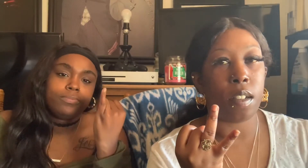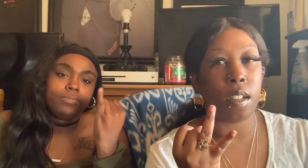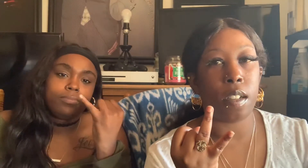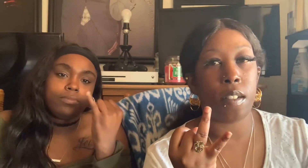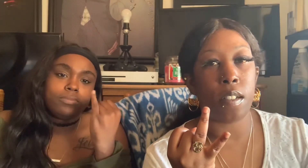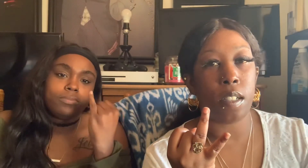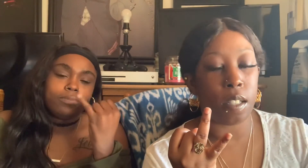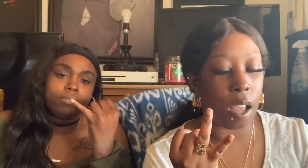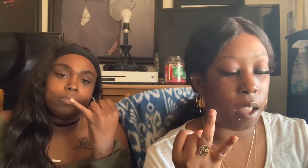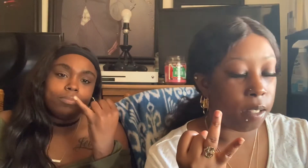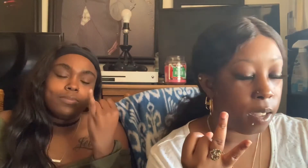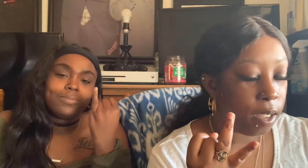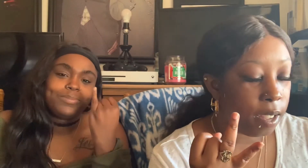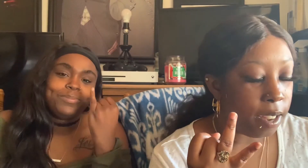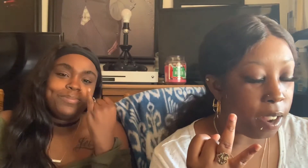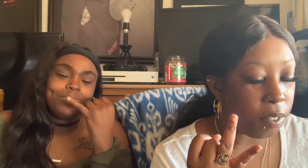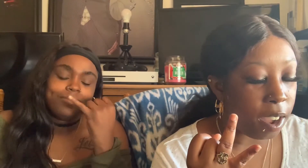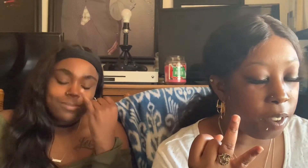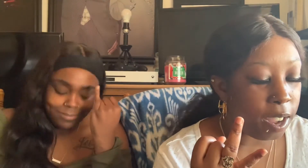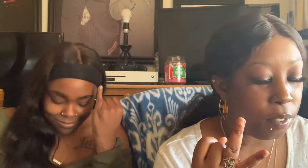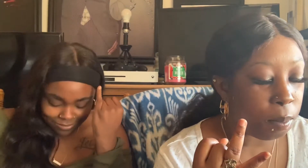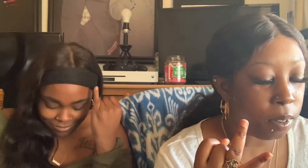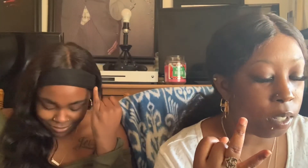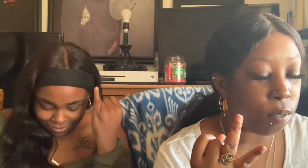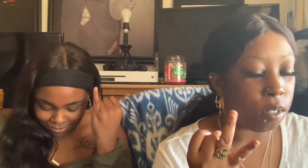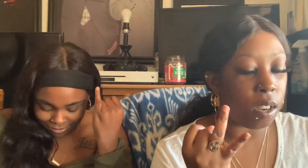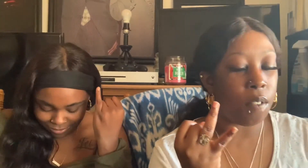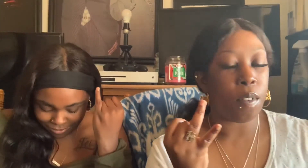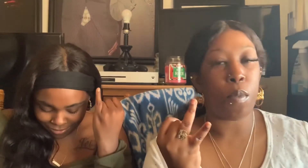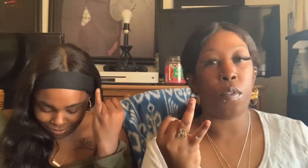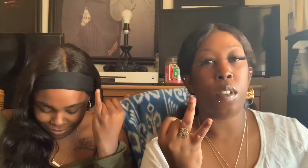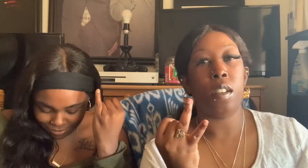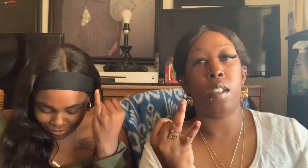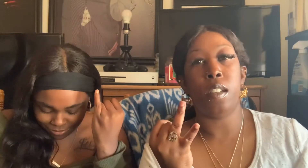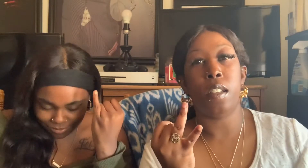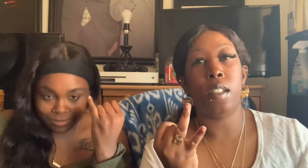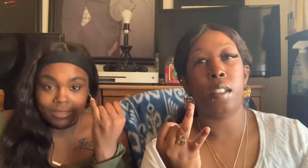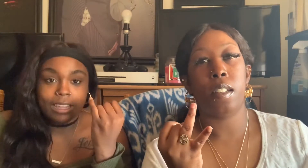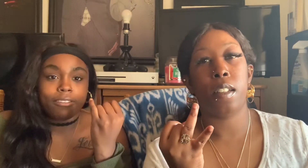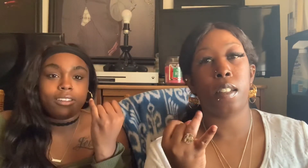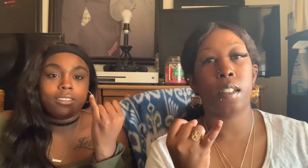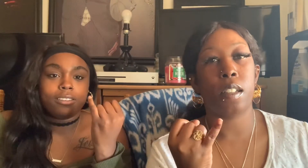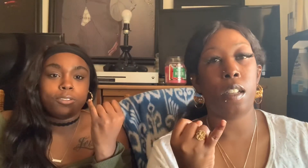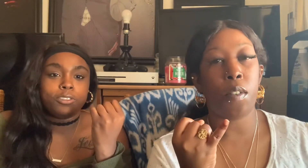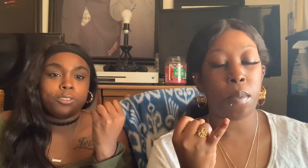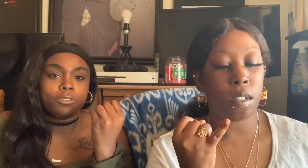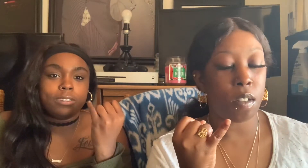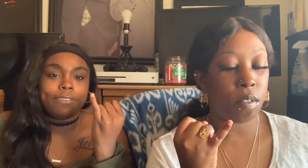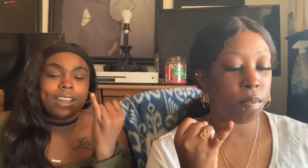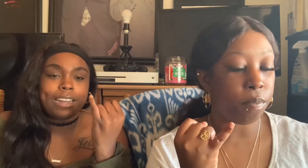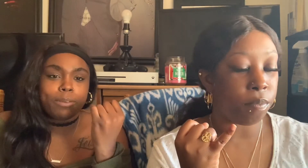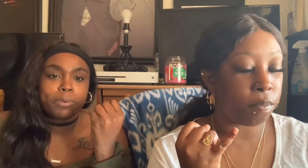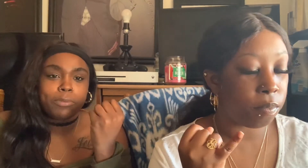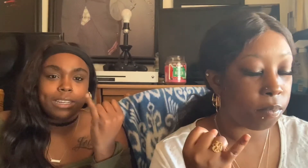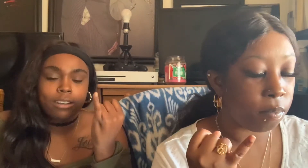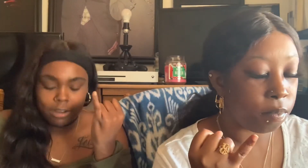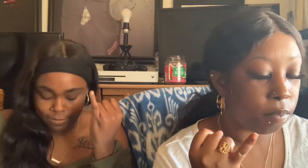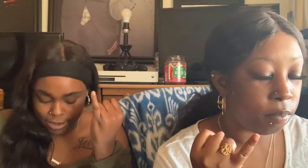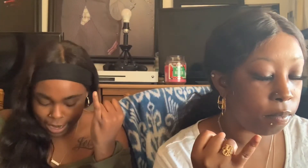Oh. She's sad. Never have I ever been to a drive-man movie. Never. Never. if I never put one down or if I had